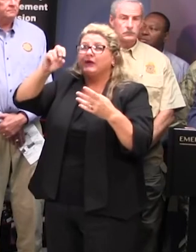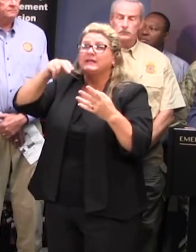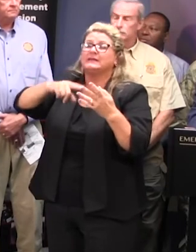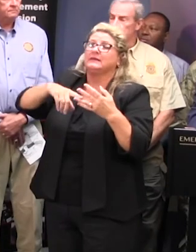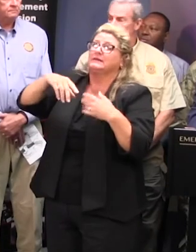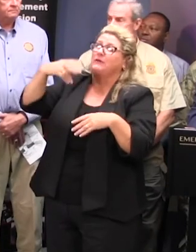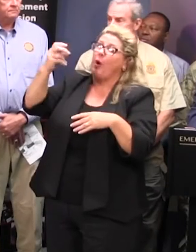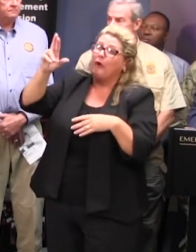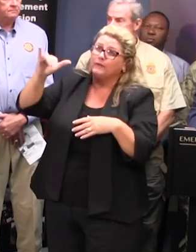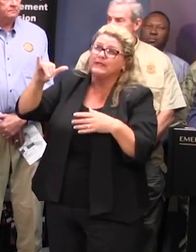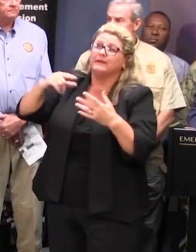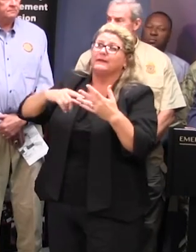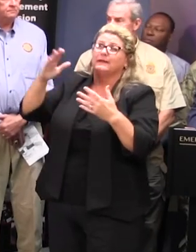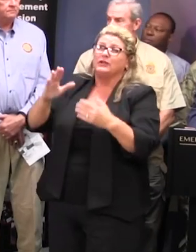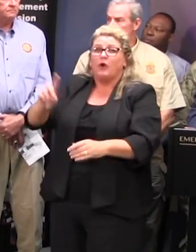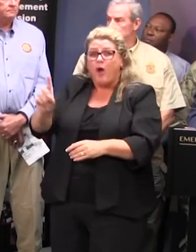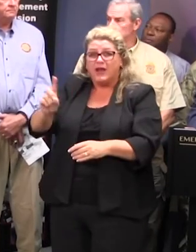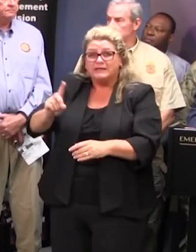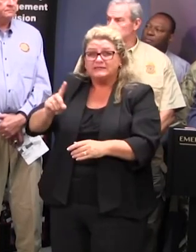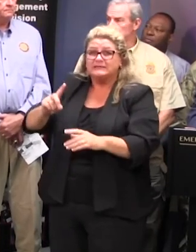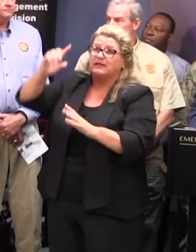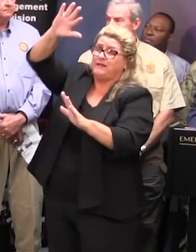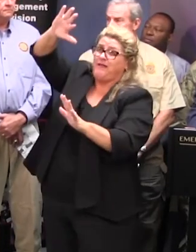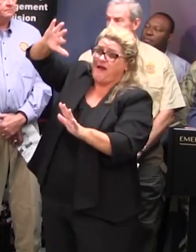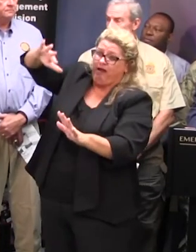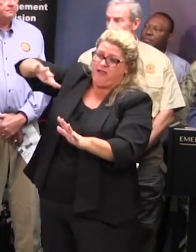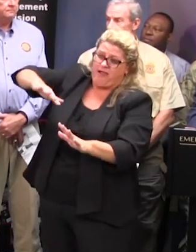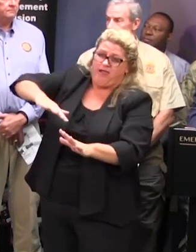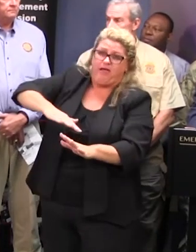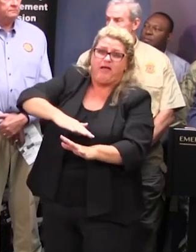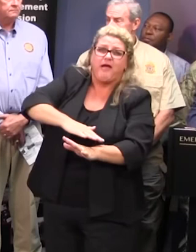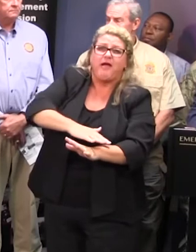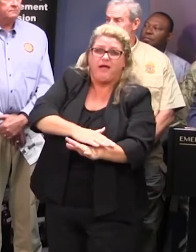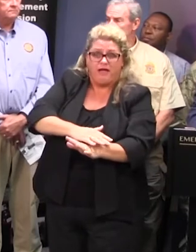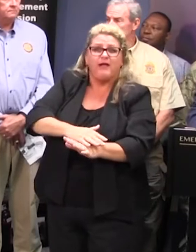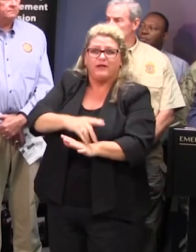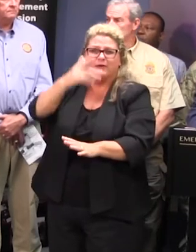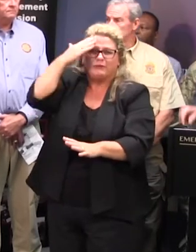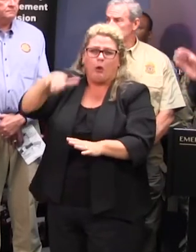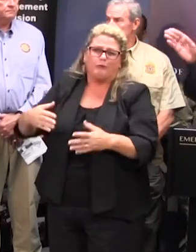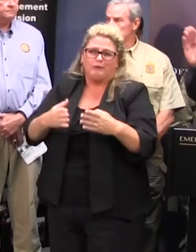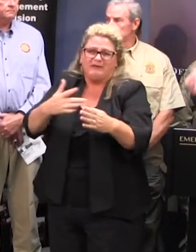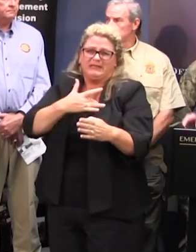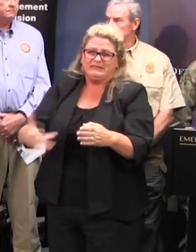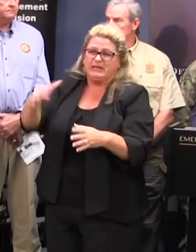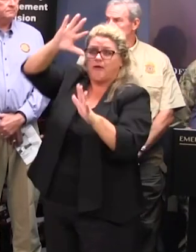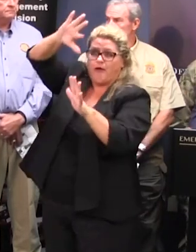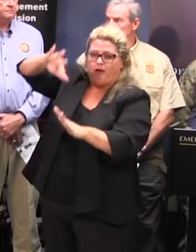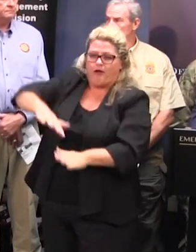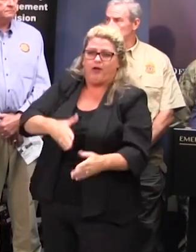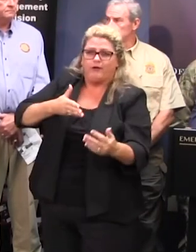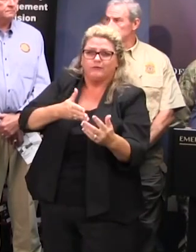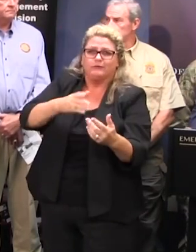and it's coming towards towards the coast which is of course where all the rivers go so those are and miss hall